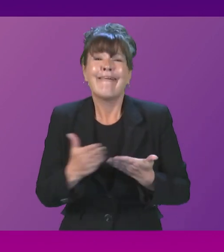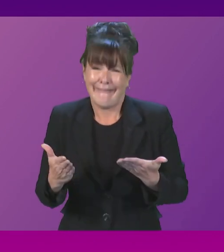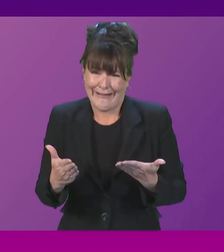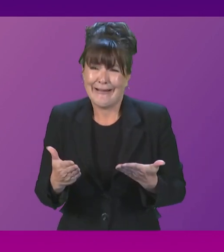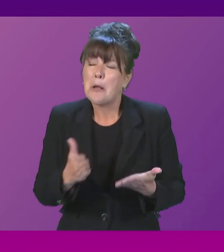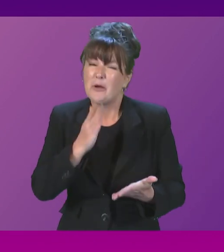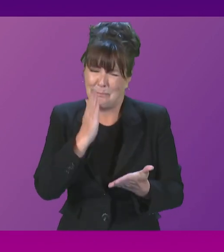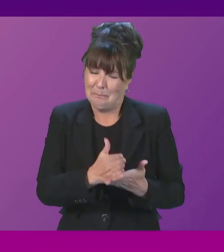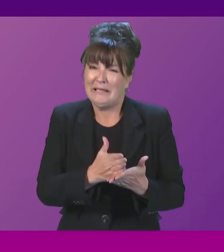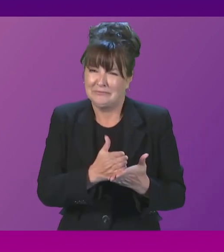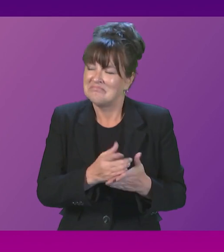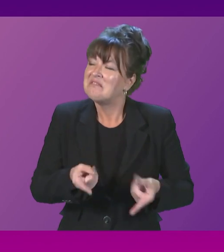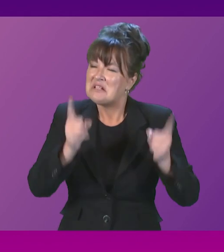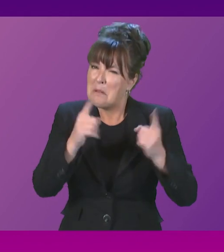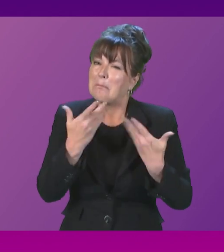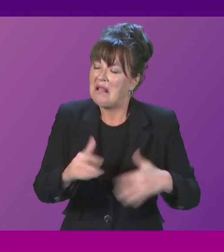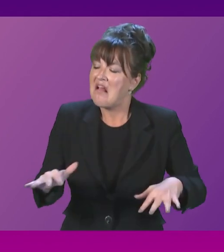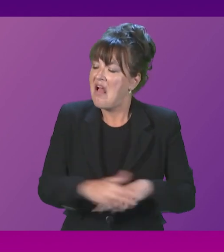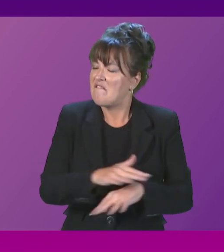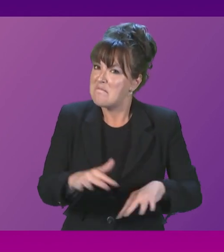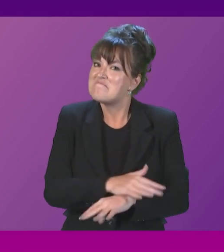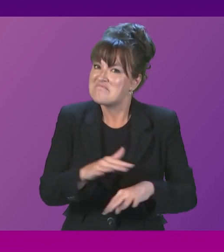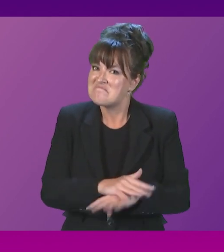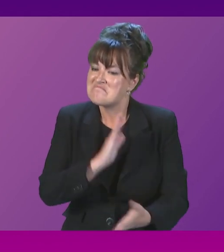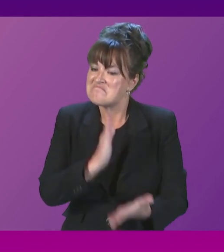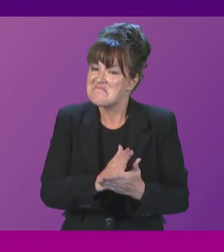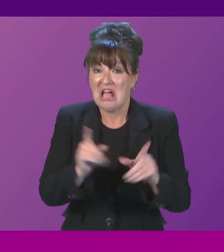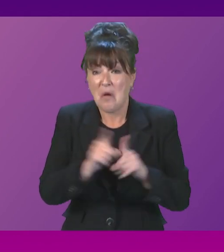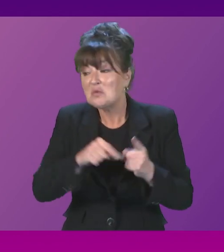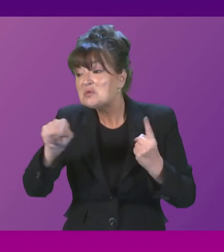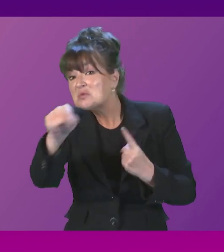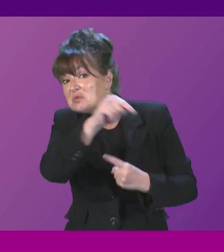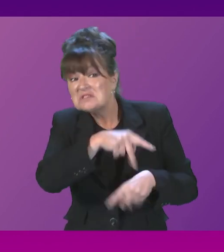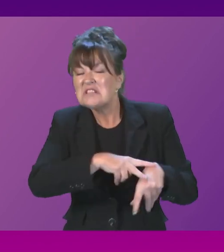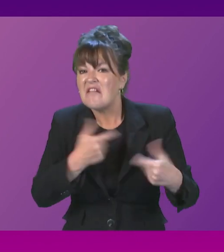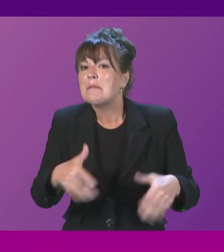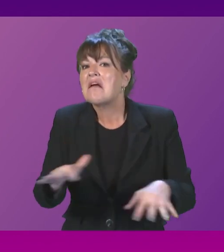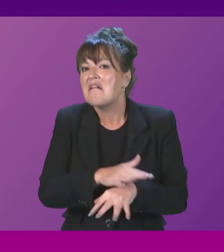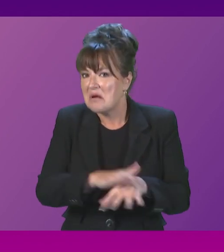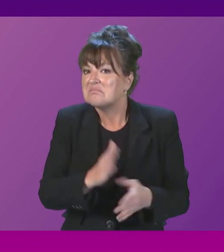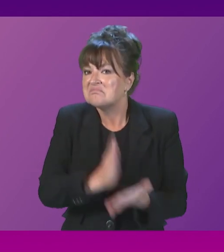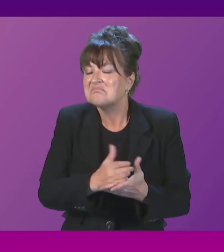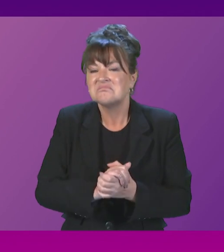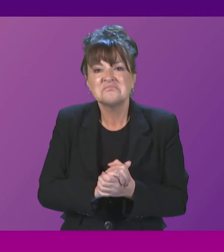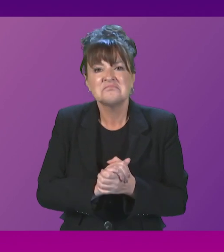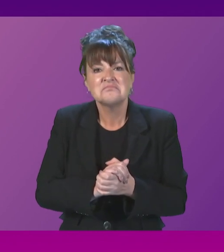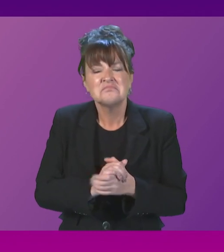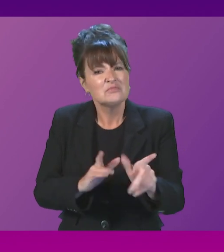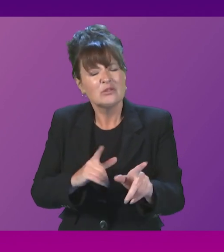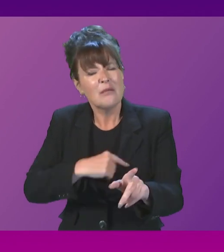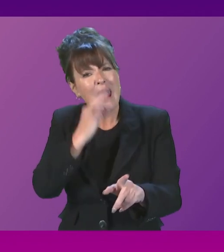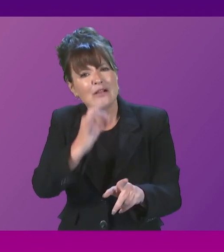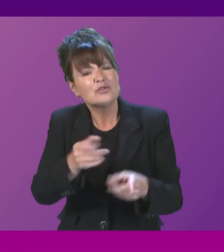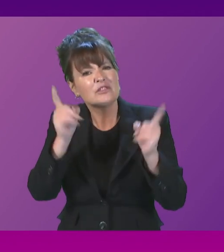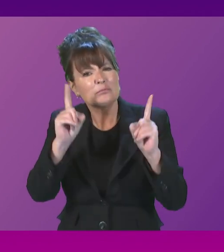been a cover-up by the First Minister's Government and its agencies. So, First Minister, tell us, why didn't any of this